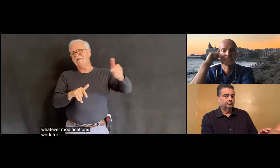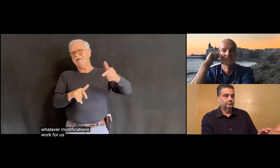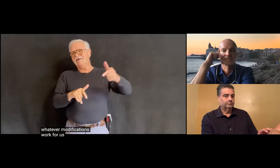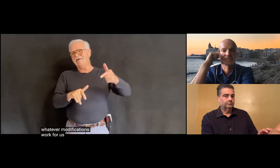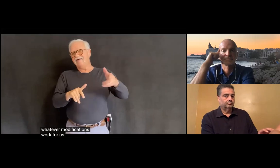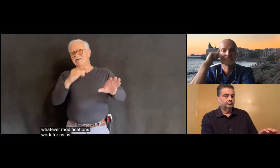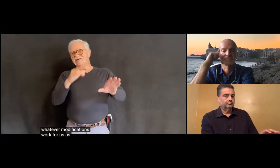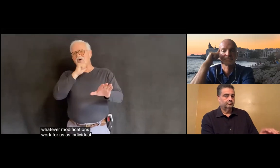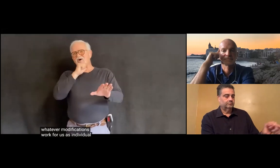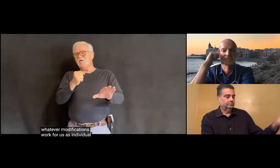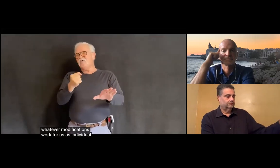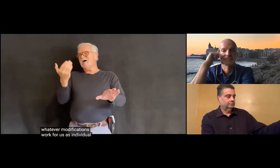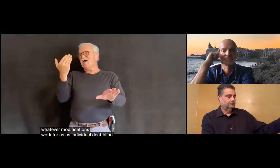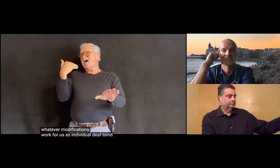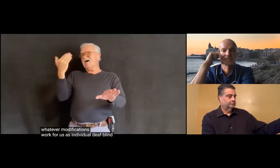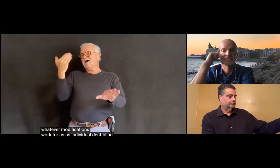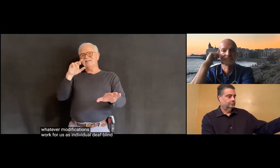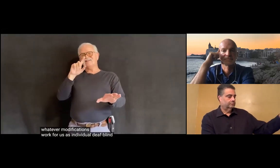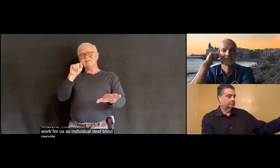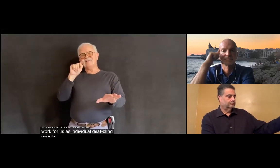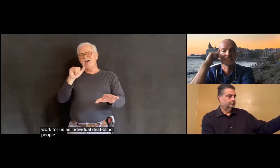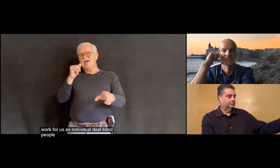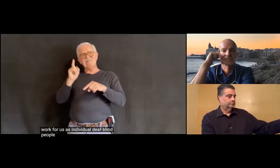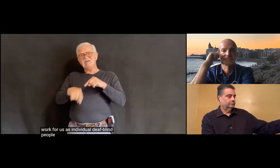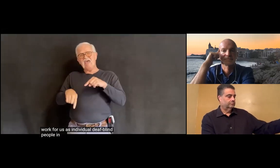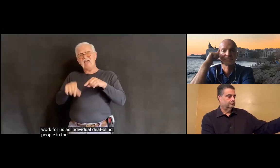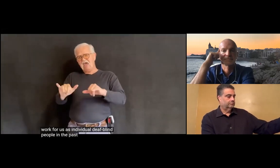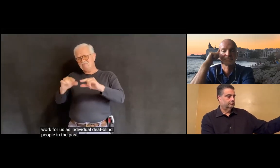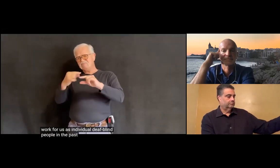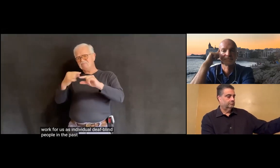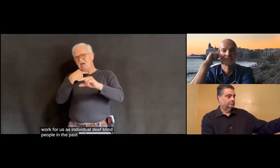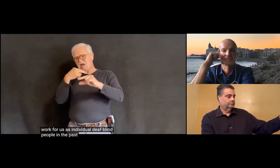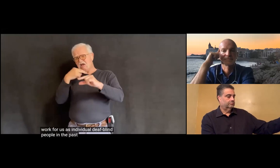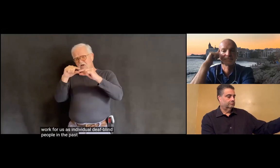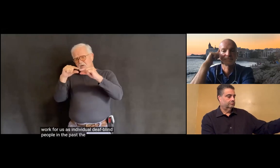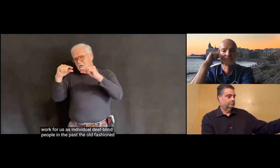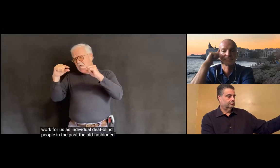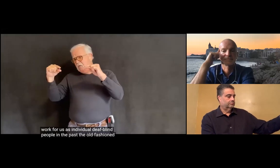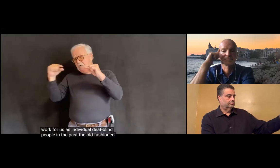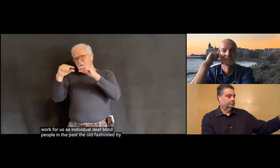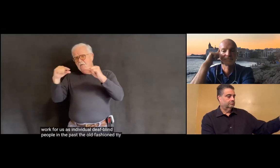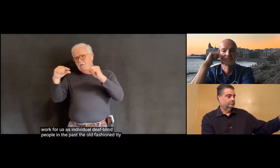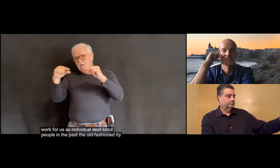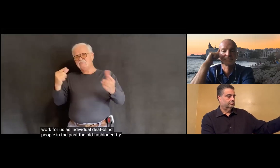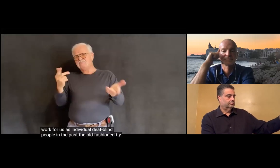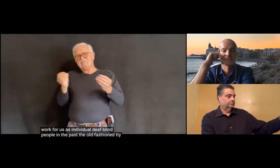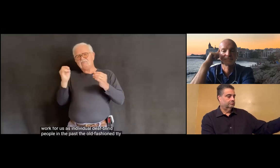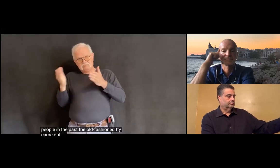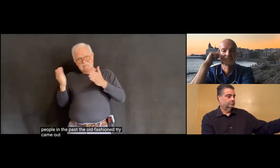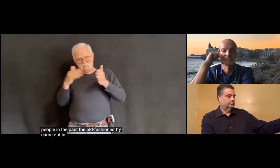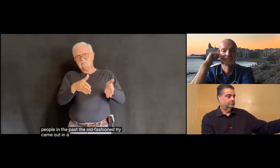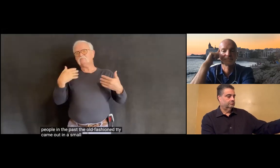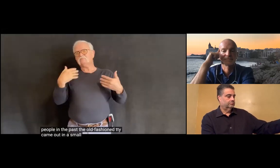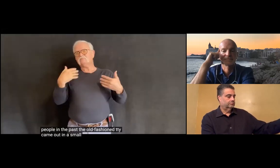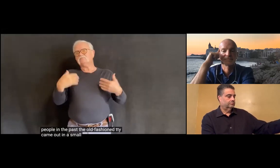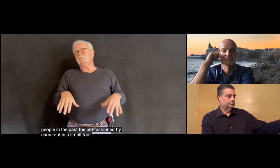us as individual desk one people. In the past, the old-fashioned TTY came out in a